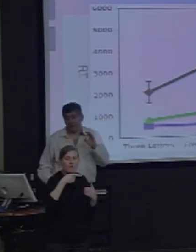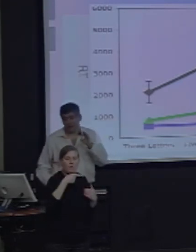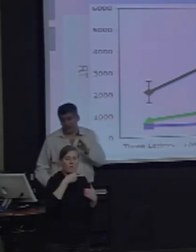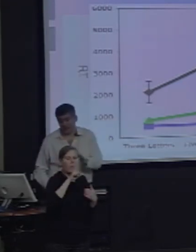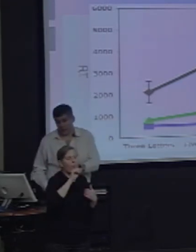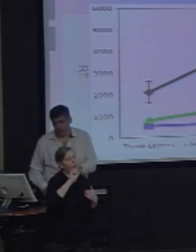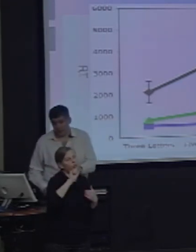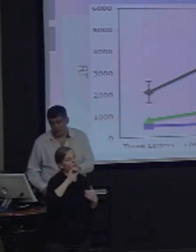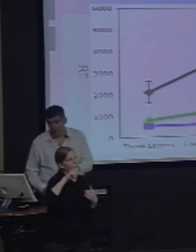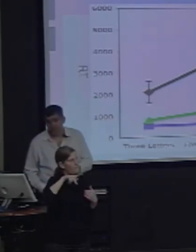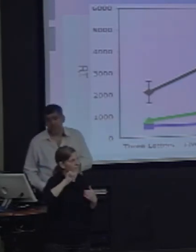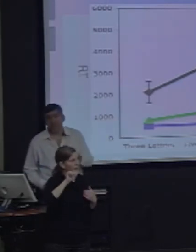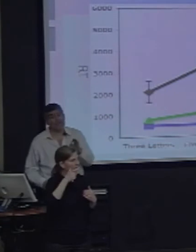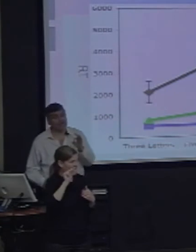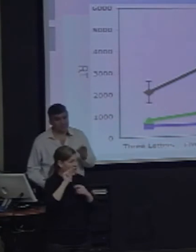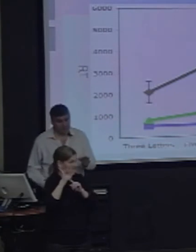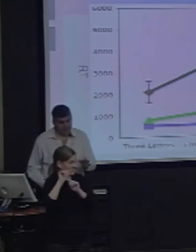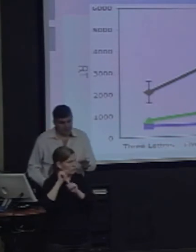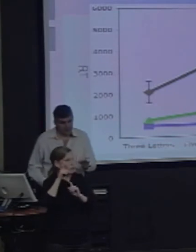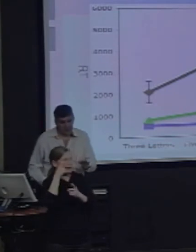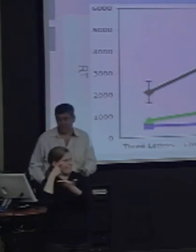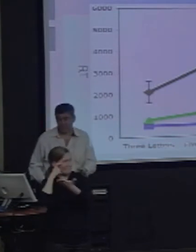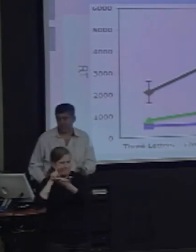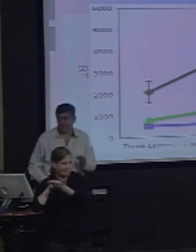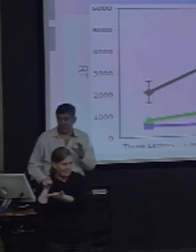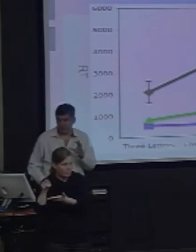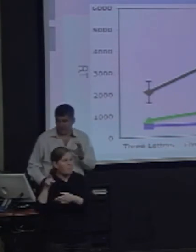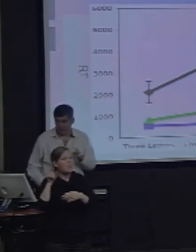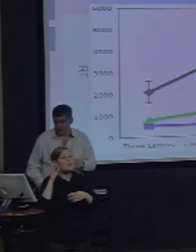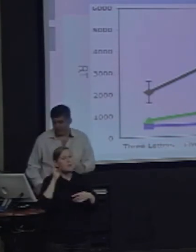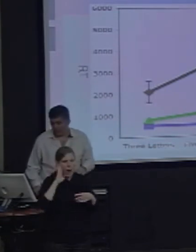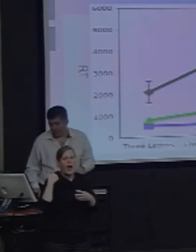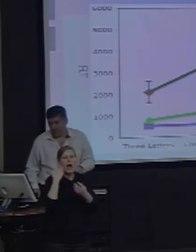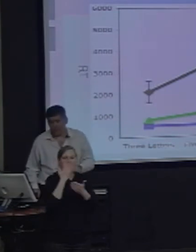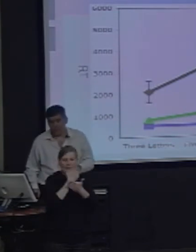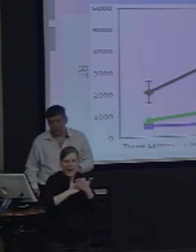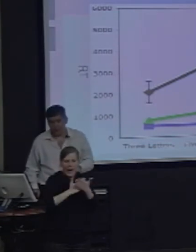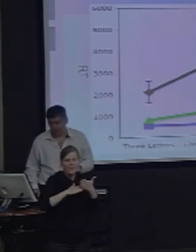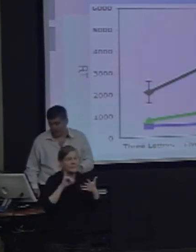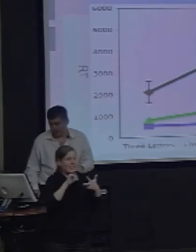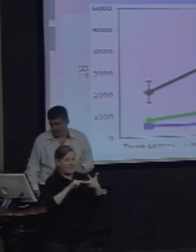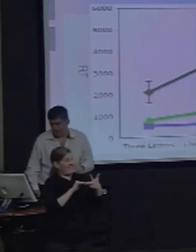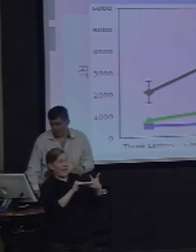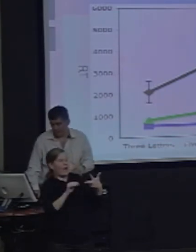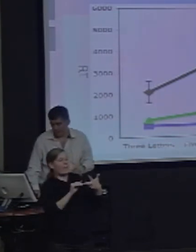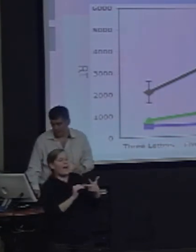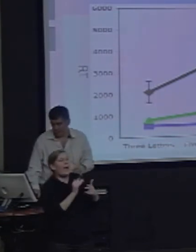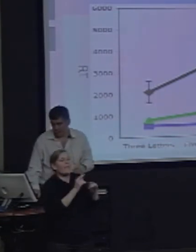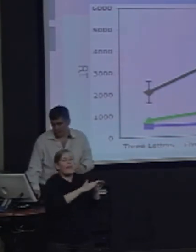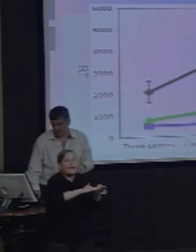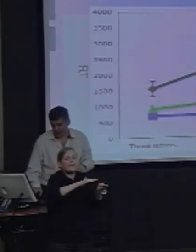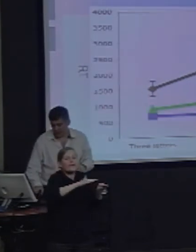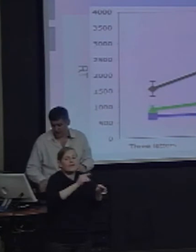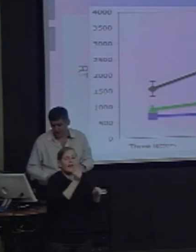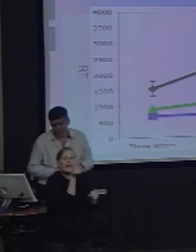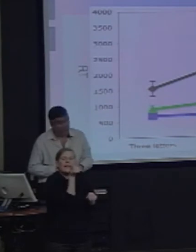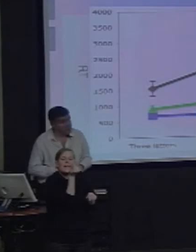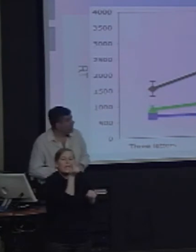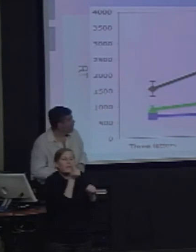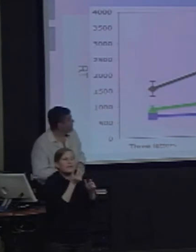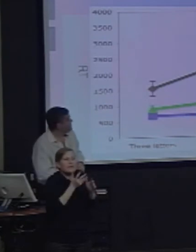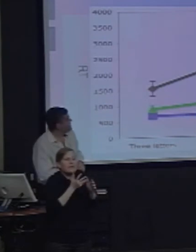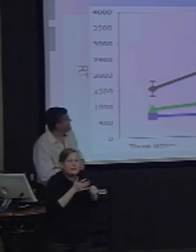slope. Not as bad as the purilexics, but certainly reliably worse than control subjects.